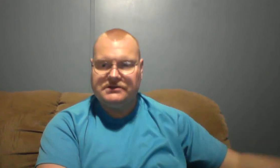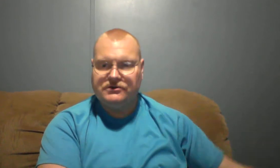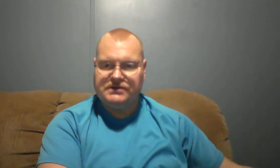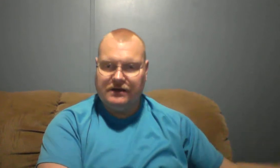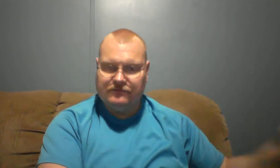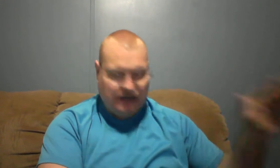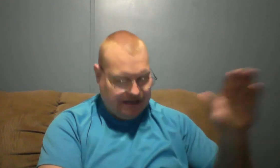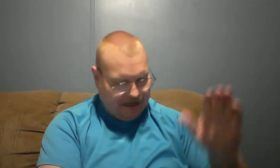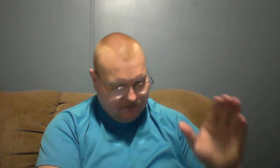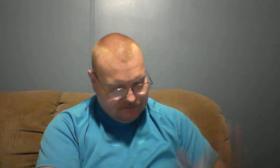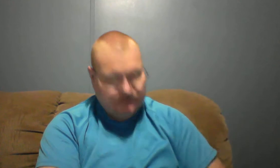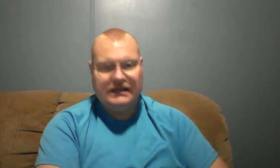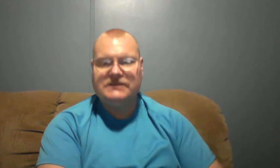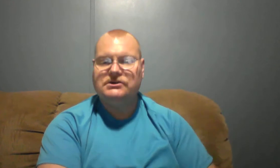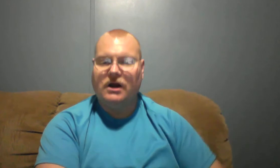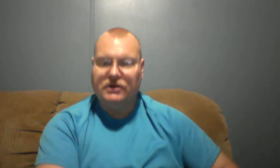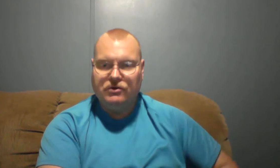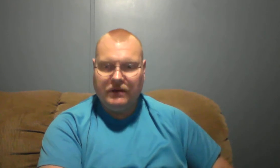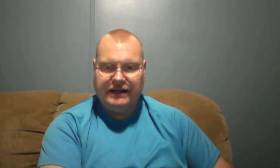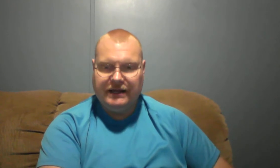yourself right now is, are you ready to go?